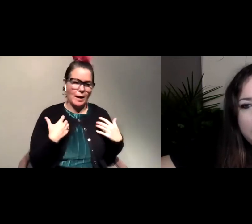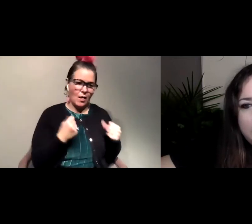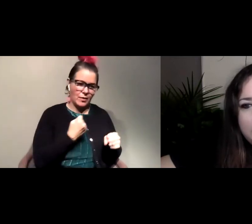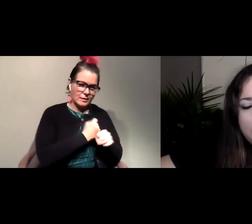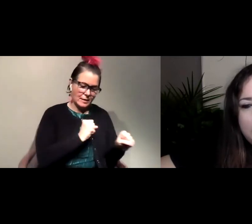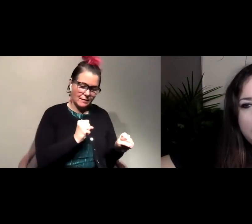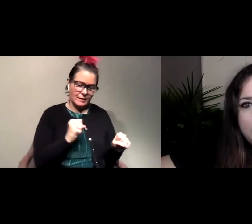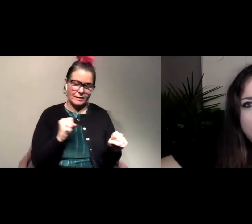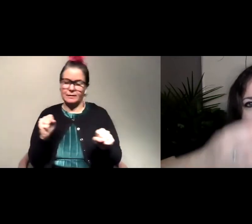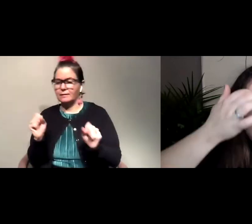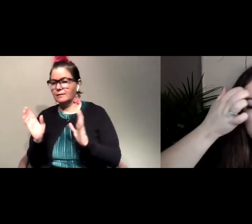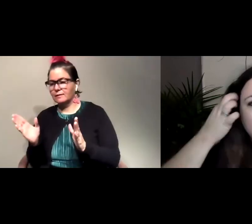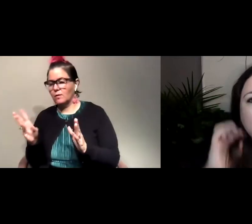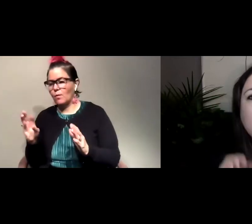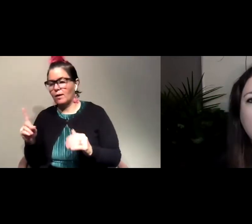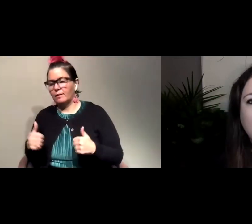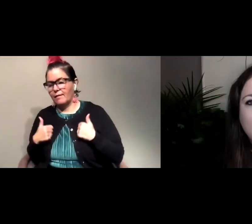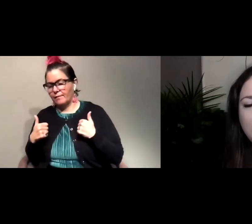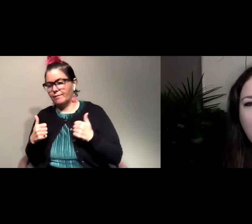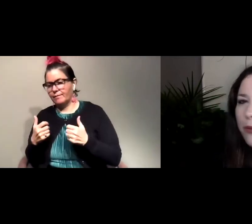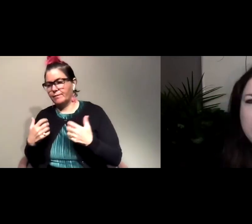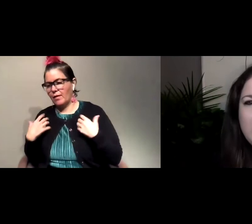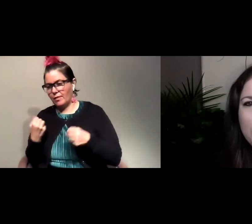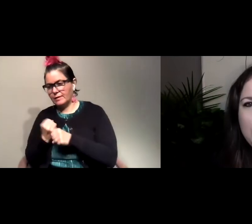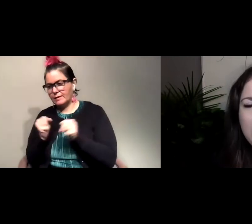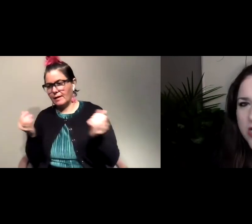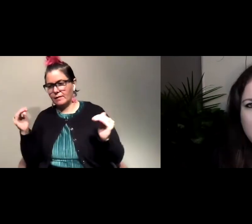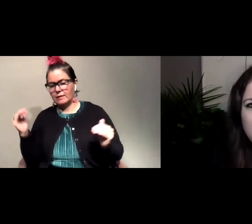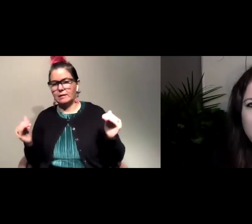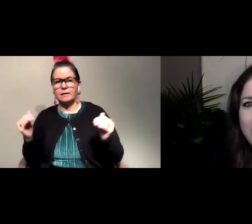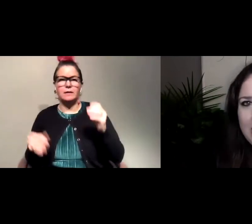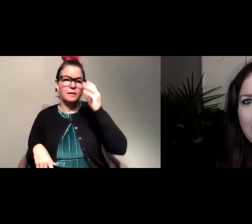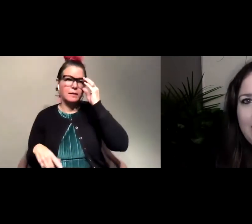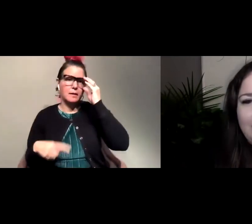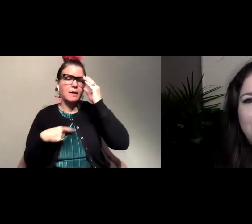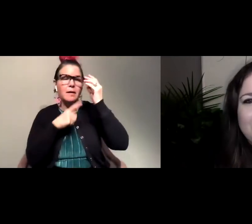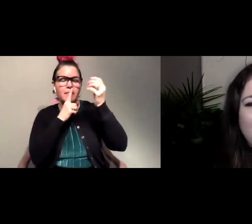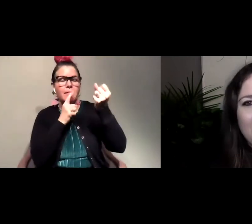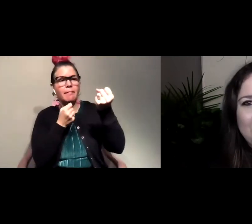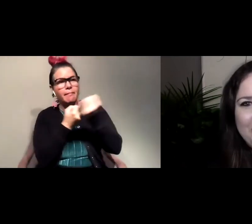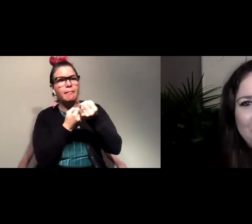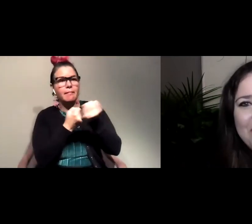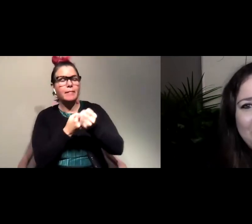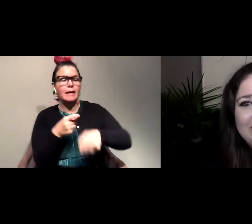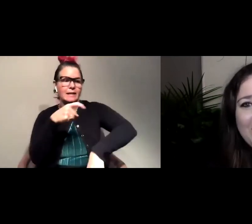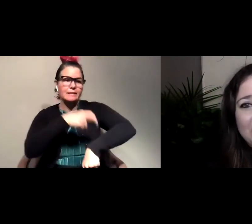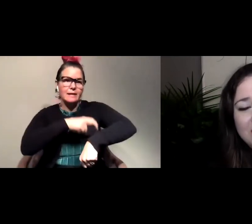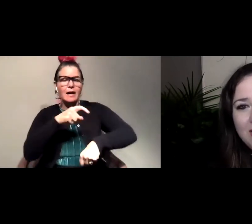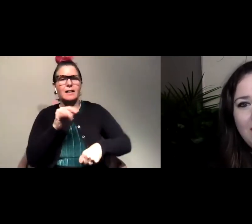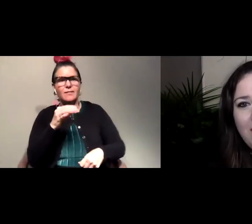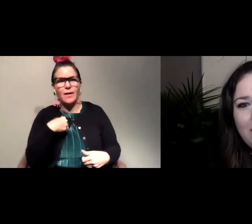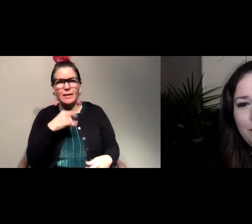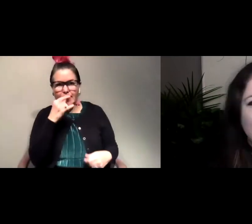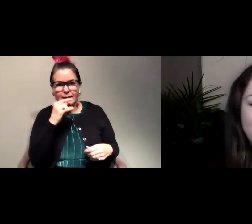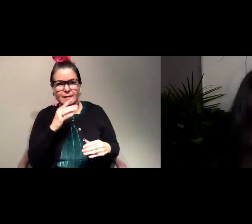and, uh, the wildlife. Yeah. I wouldn't say that we condone risking getting stung, particularly if you have kids in the house,